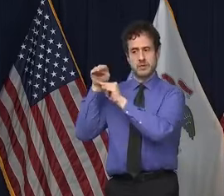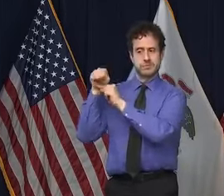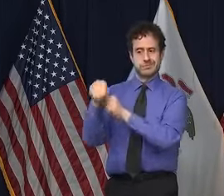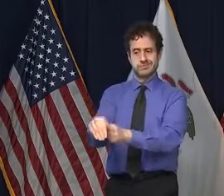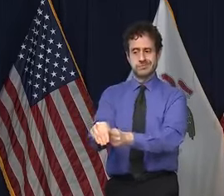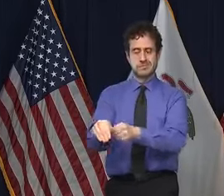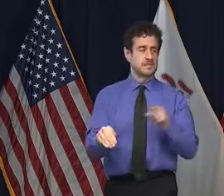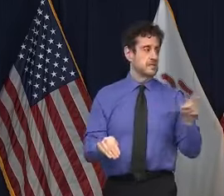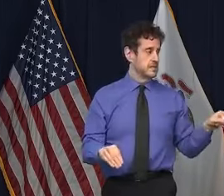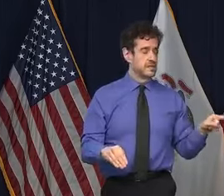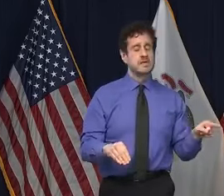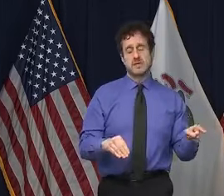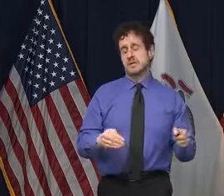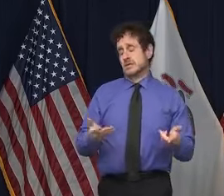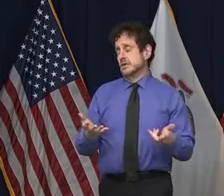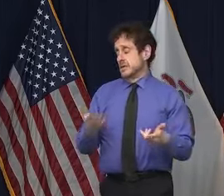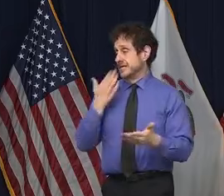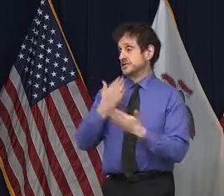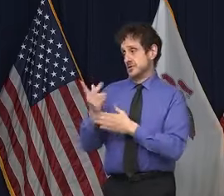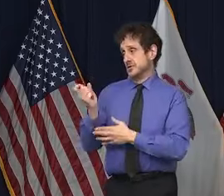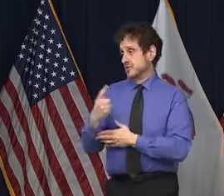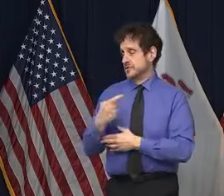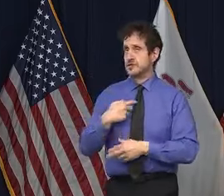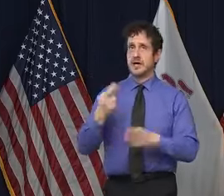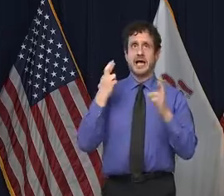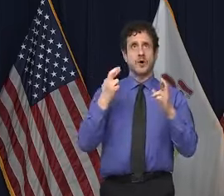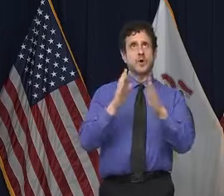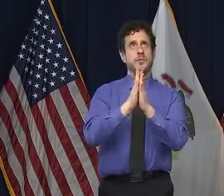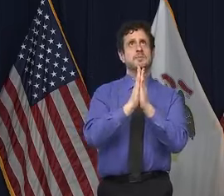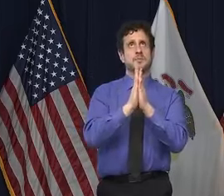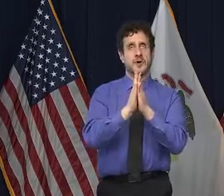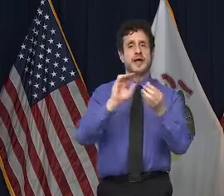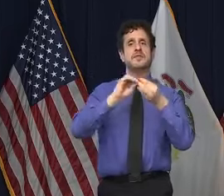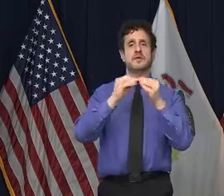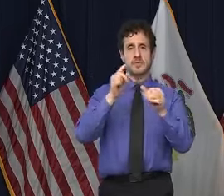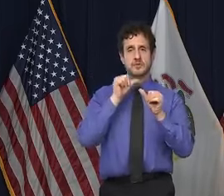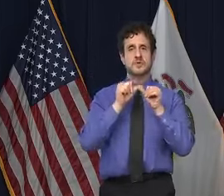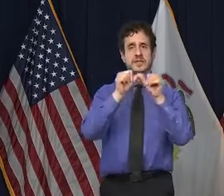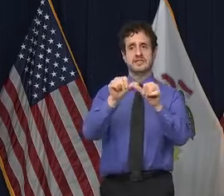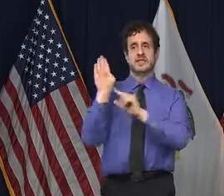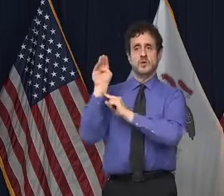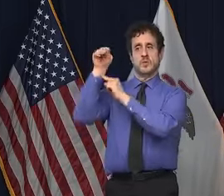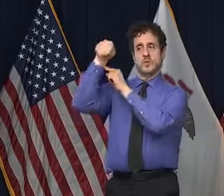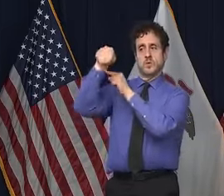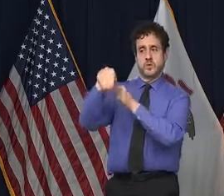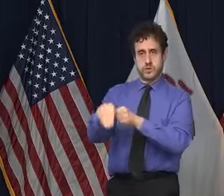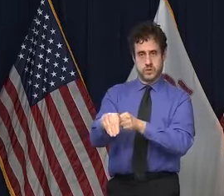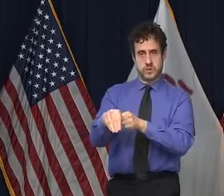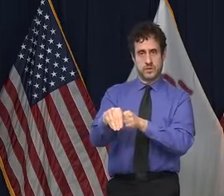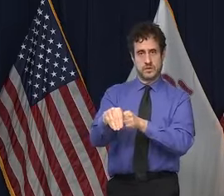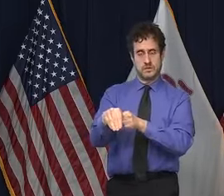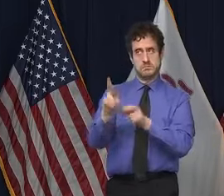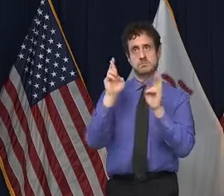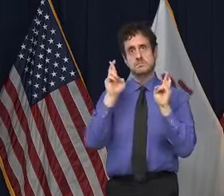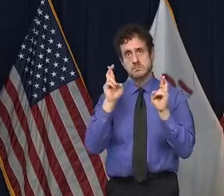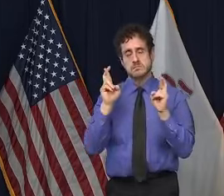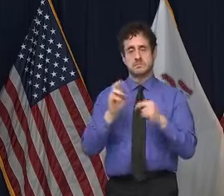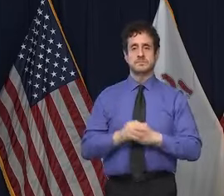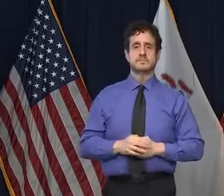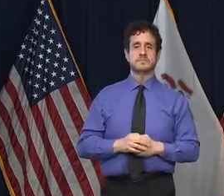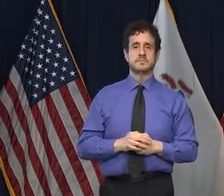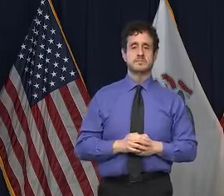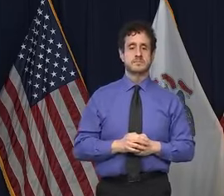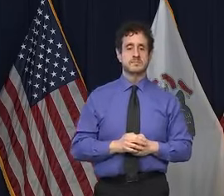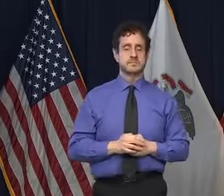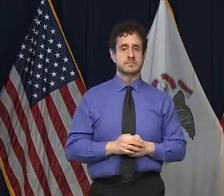No, that's a fair question. Of course, I'm hoping and praying that it's a positive trend that the, as the governor stated, that the Tier